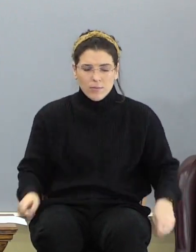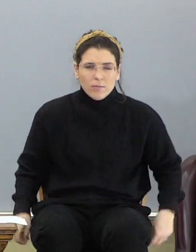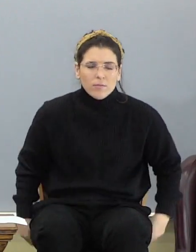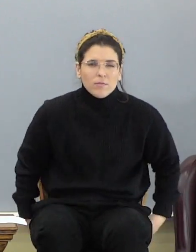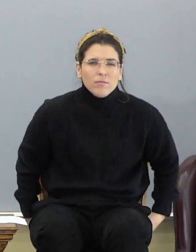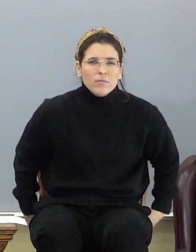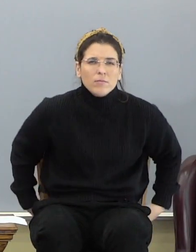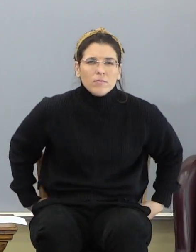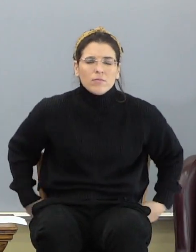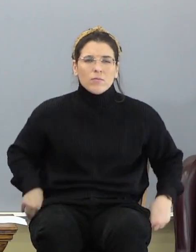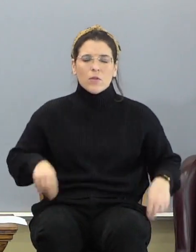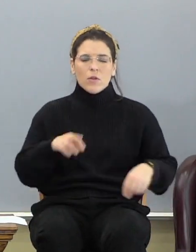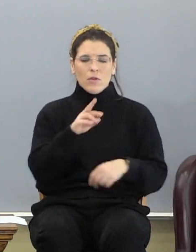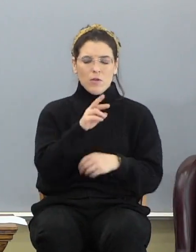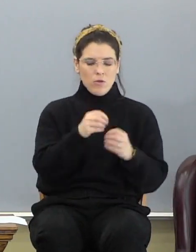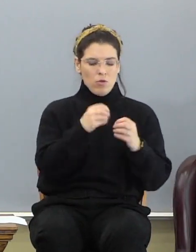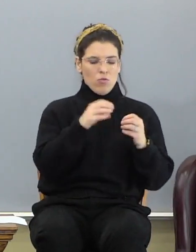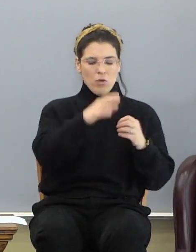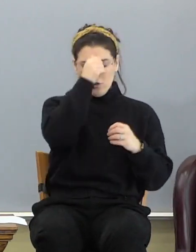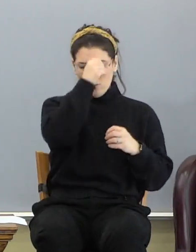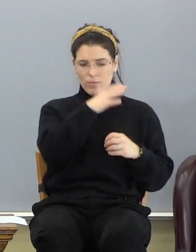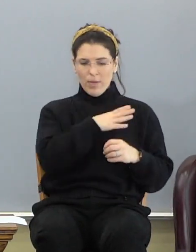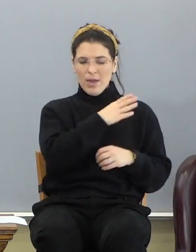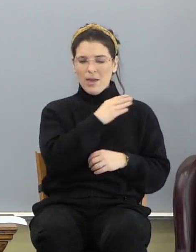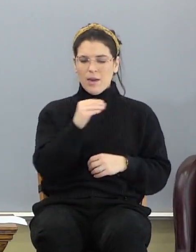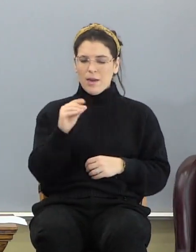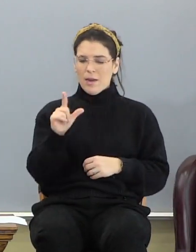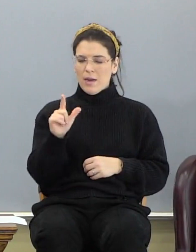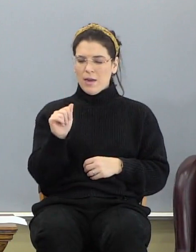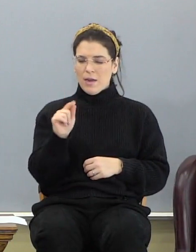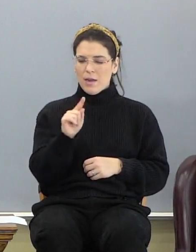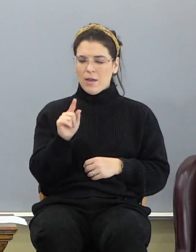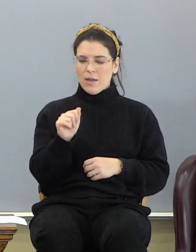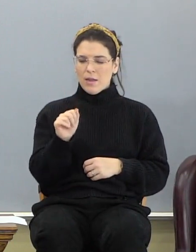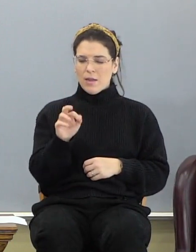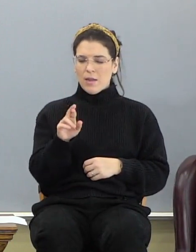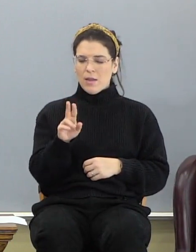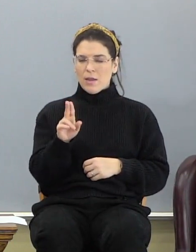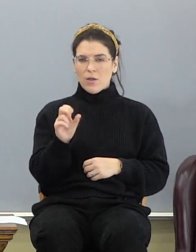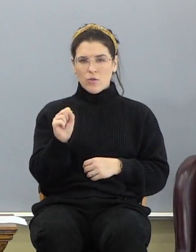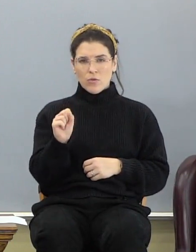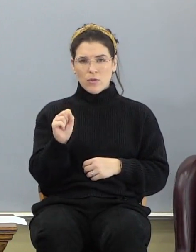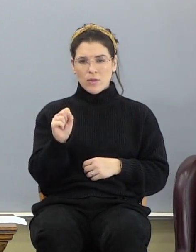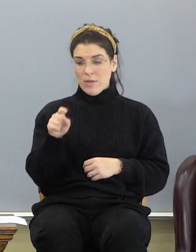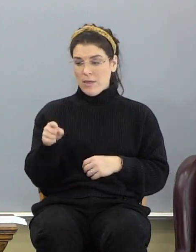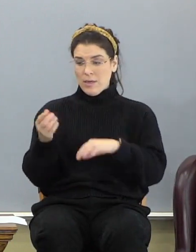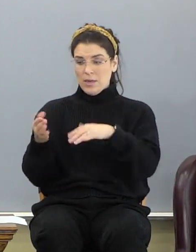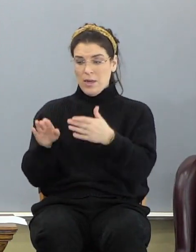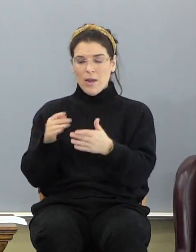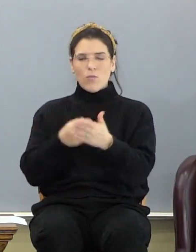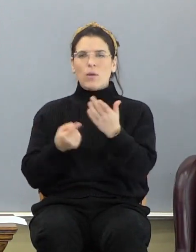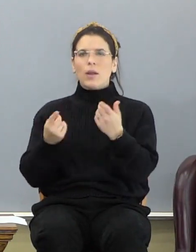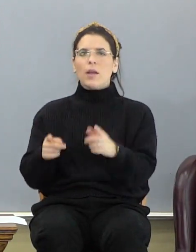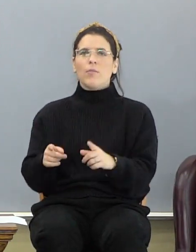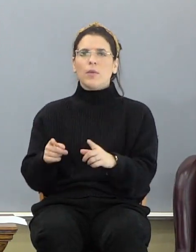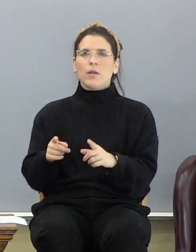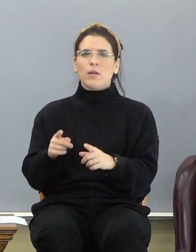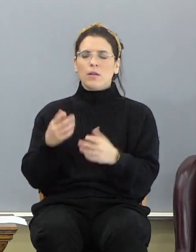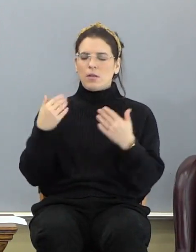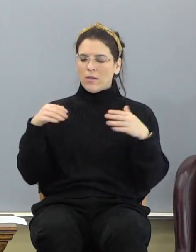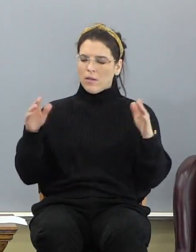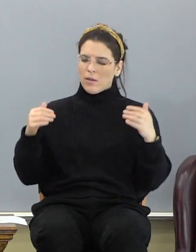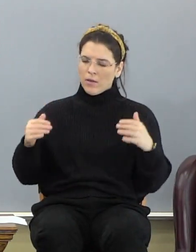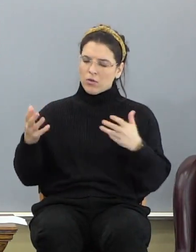the rich man and Lazarus, you remember that story? And Lazarus died and what happened? Luke 16, 22, the